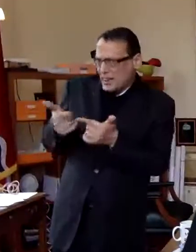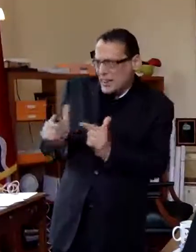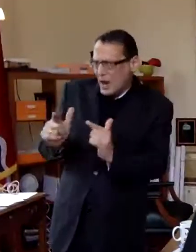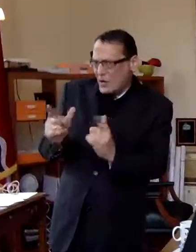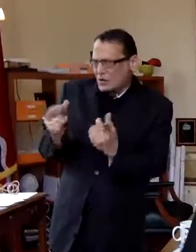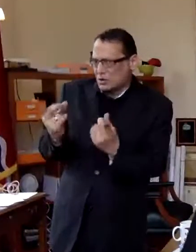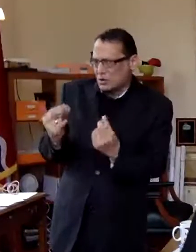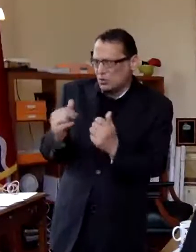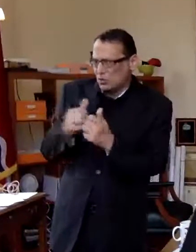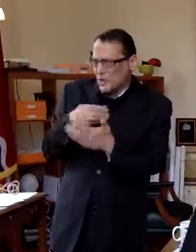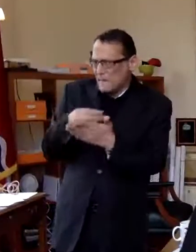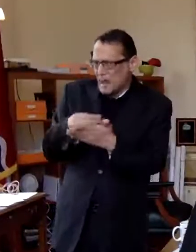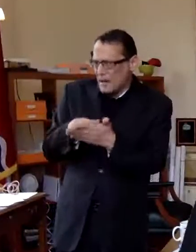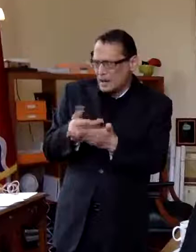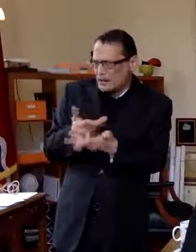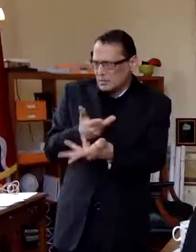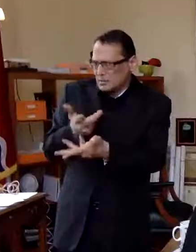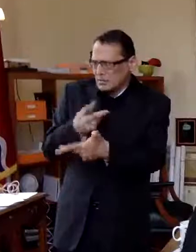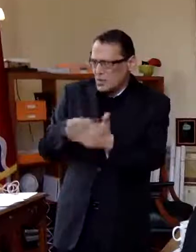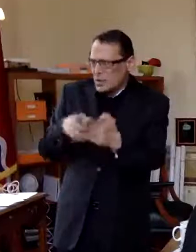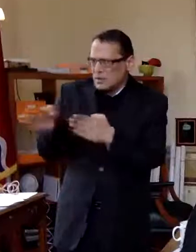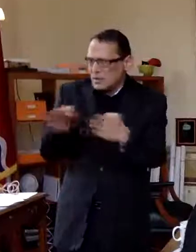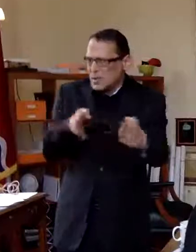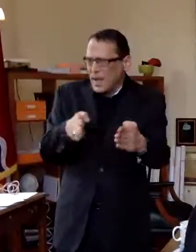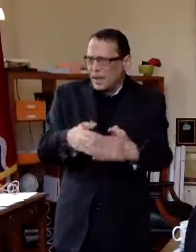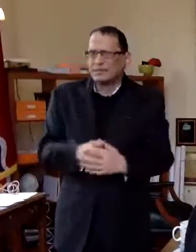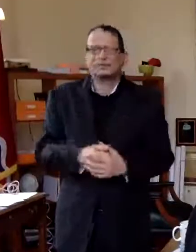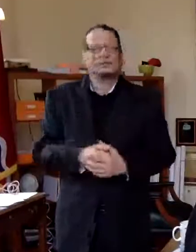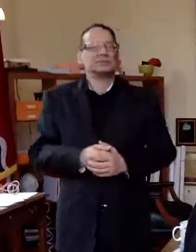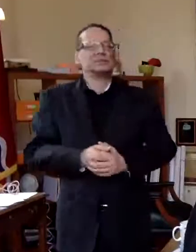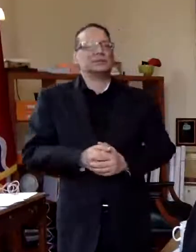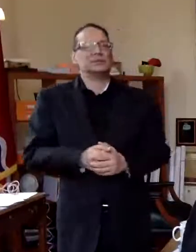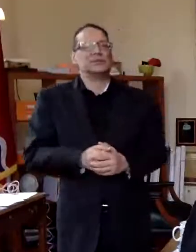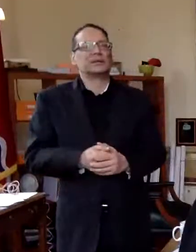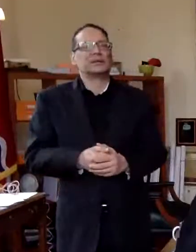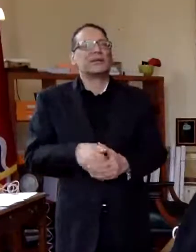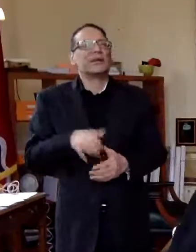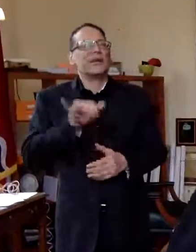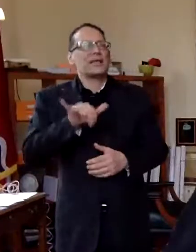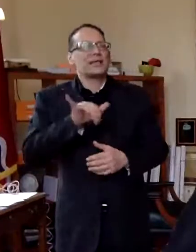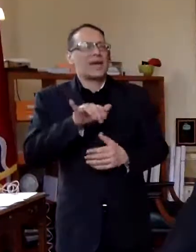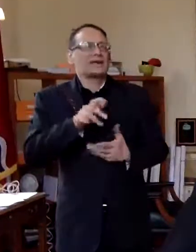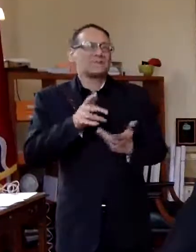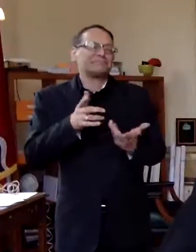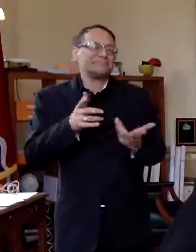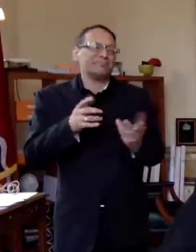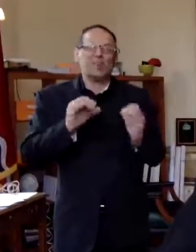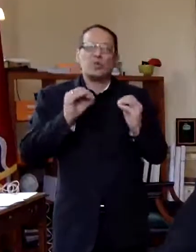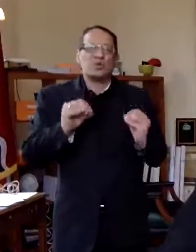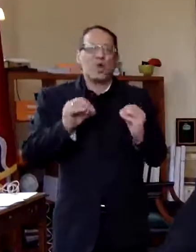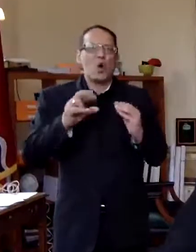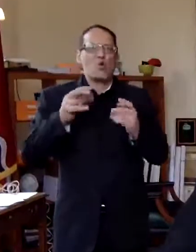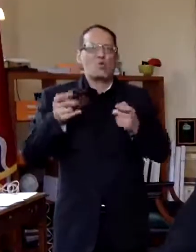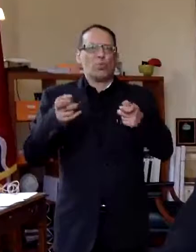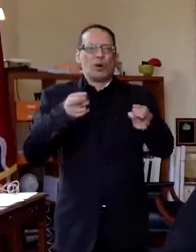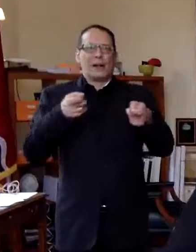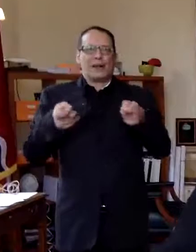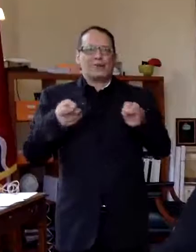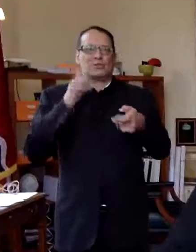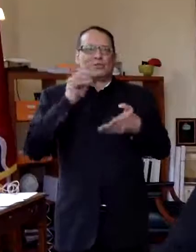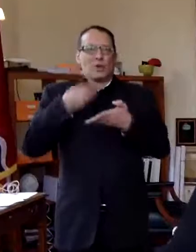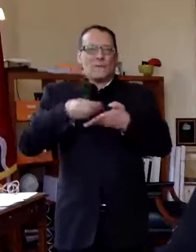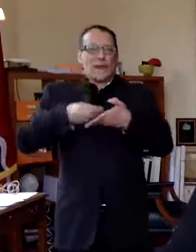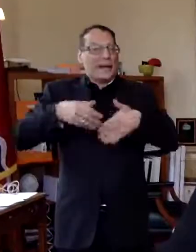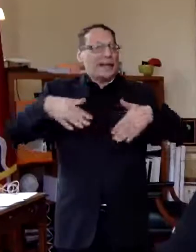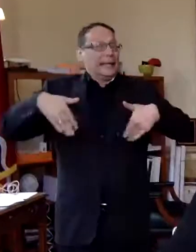what's intended to happen with it so that's part of the issue um there are no regulations for this money